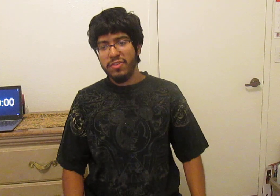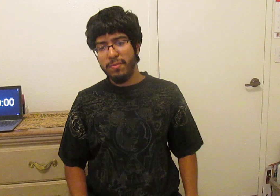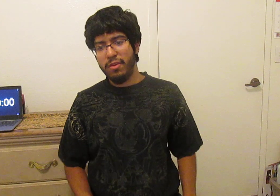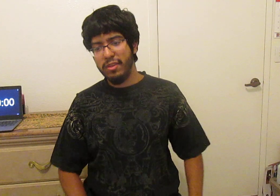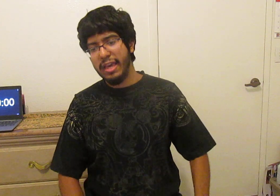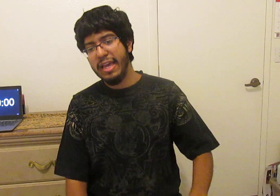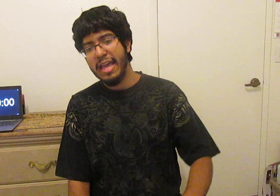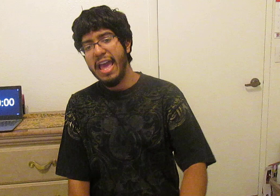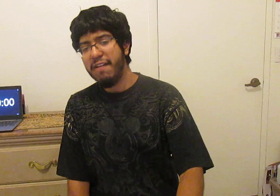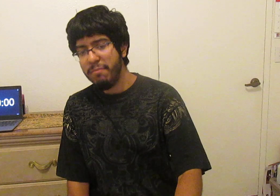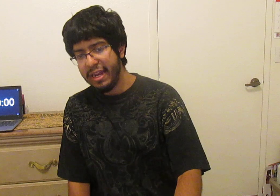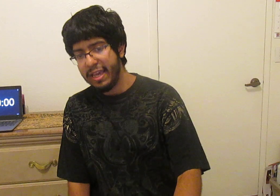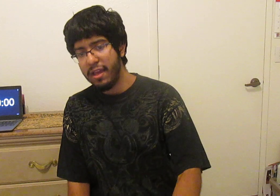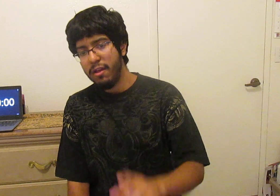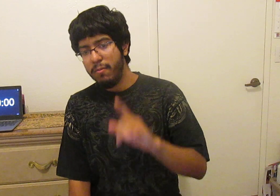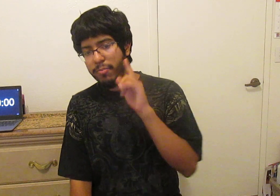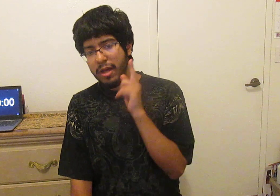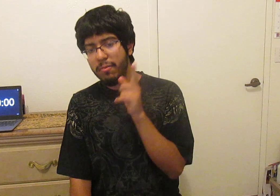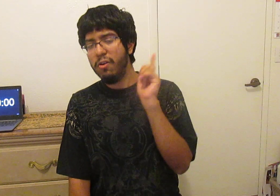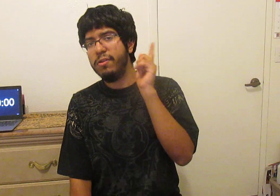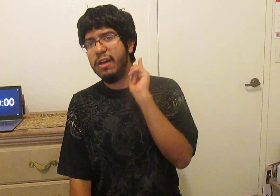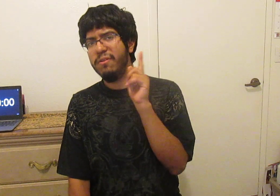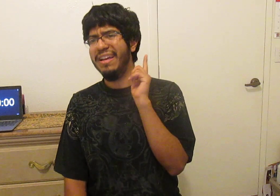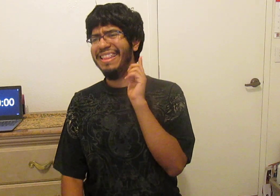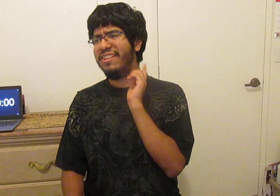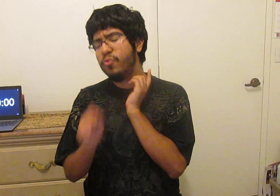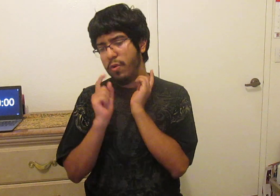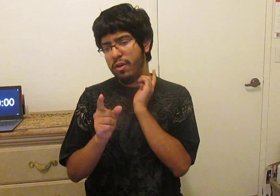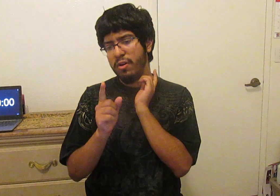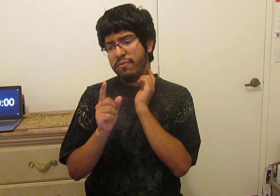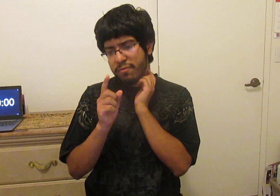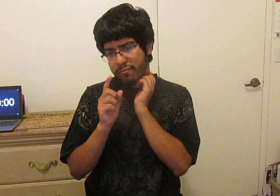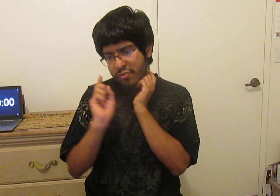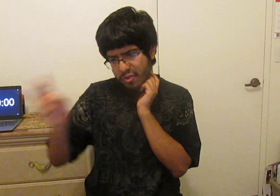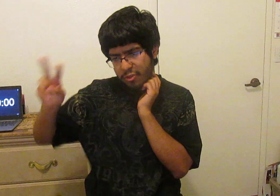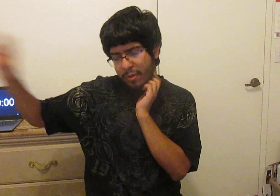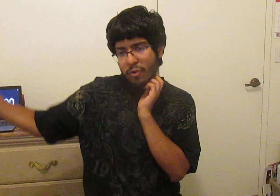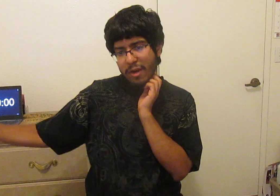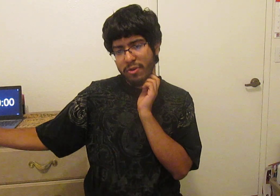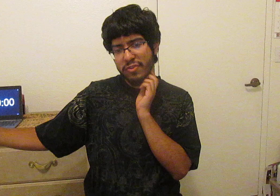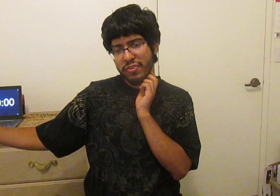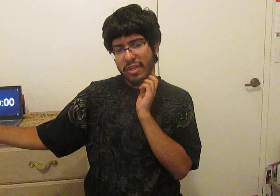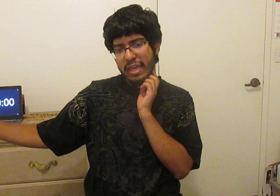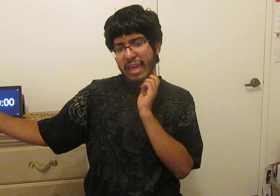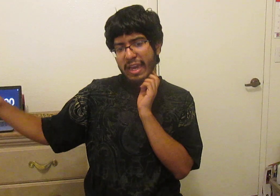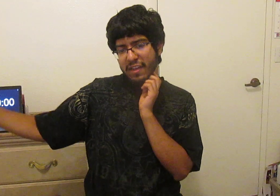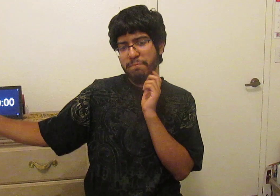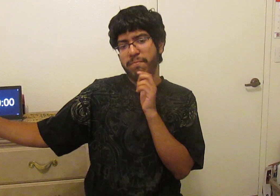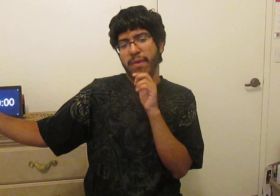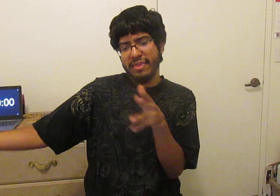subtitled yet haven't made it yet but I'm gonna hold out at least one or two to three more hours and if by